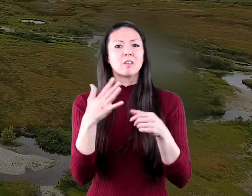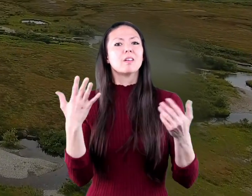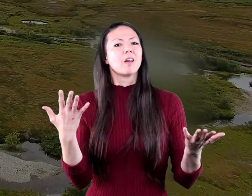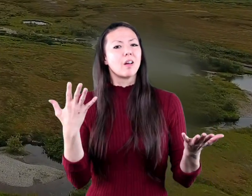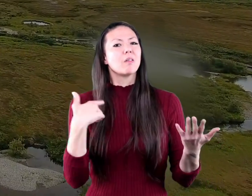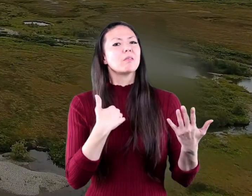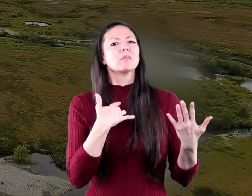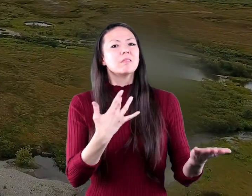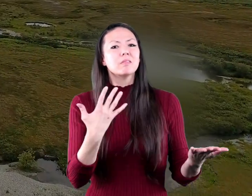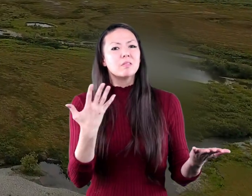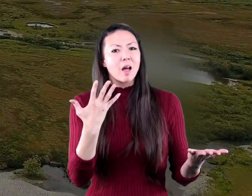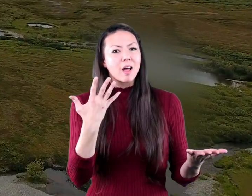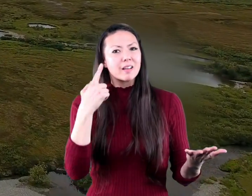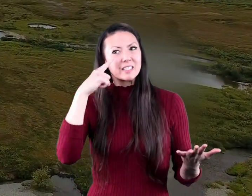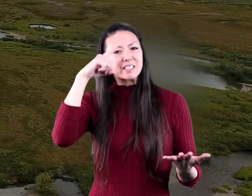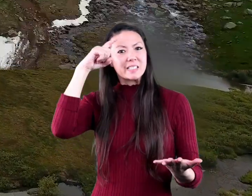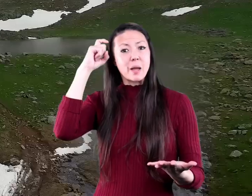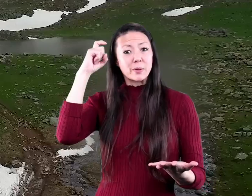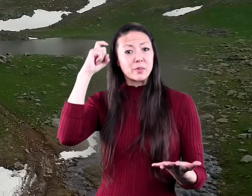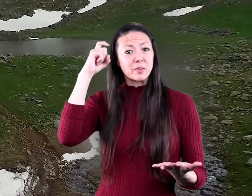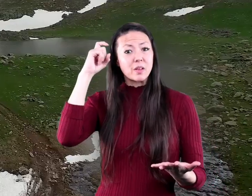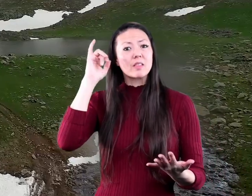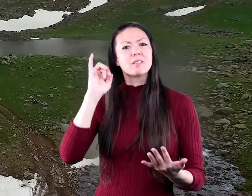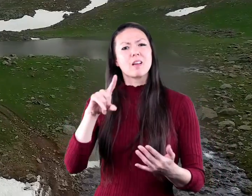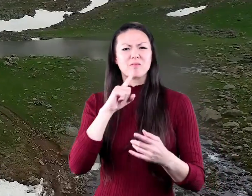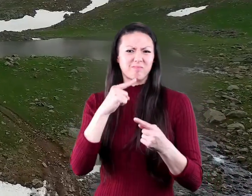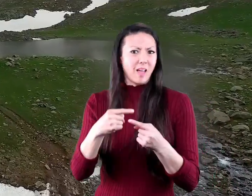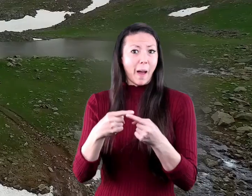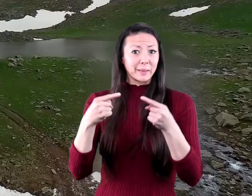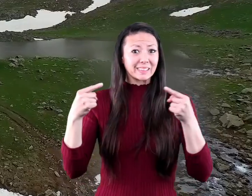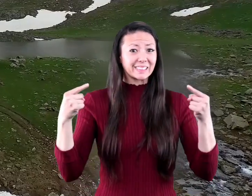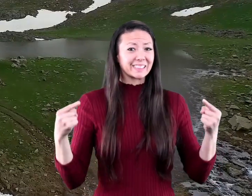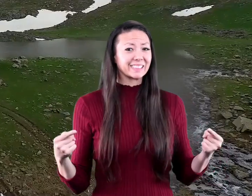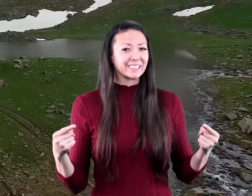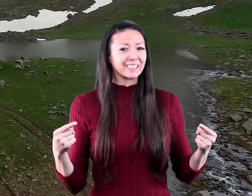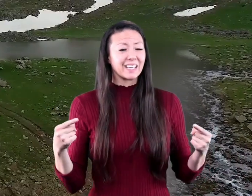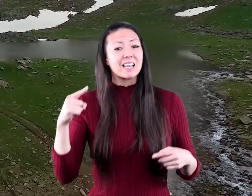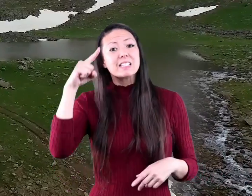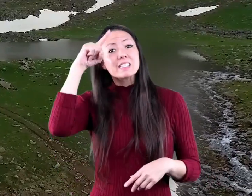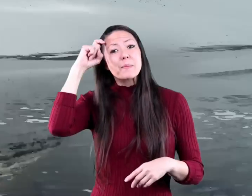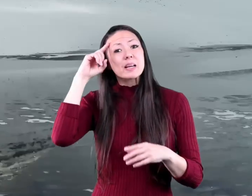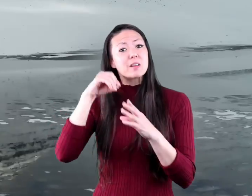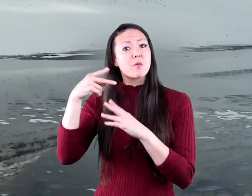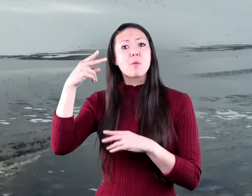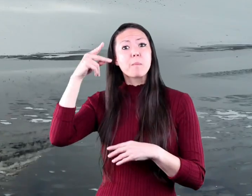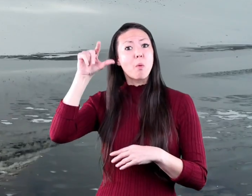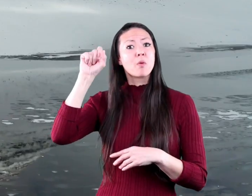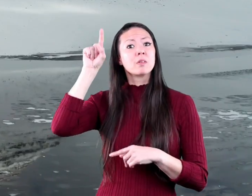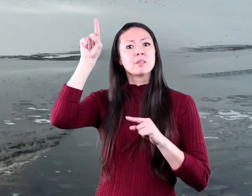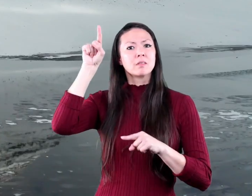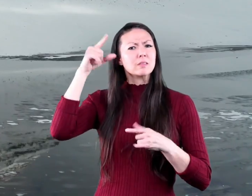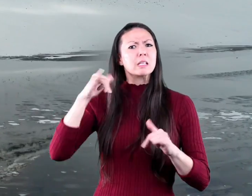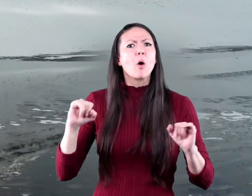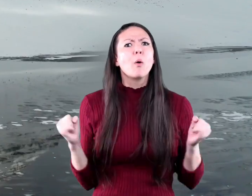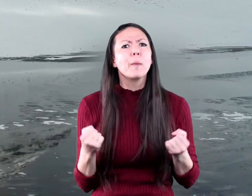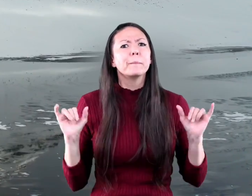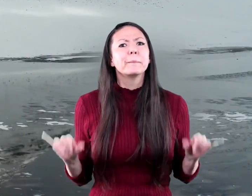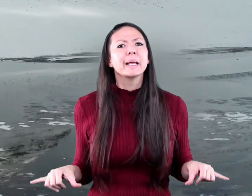when we hear the word summer in fact they are quite the opposite summers in the poles are still very cold